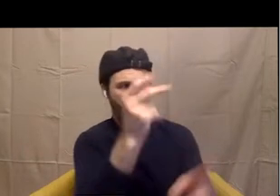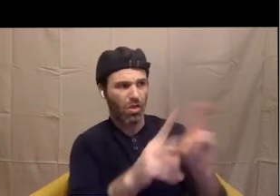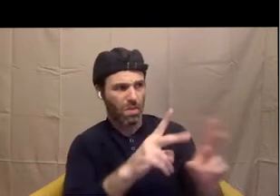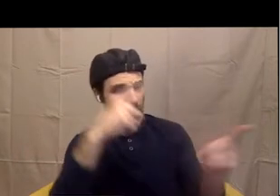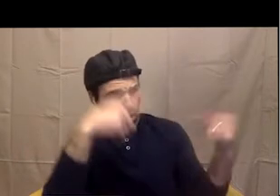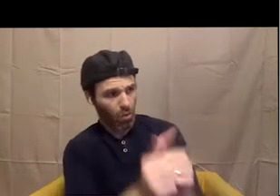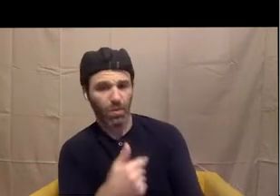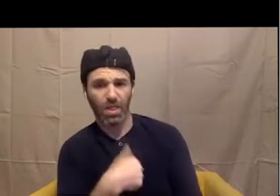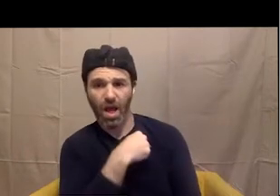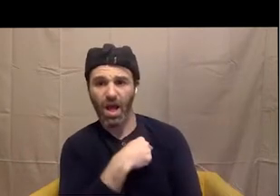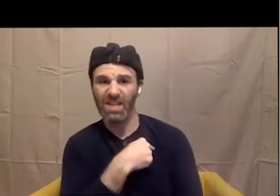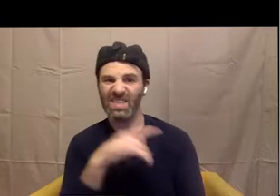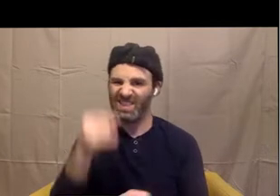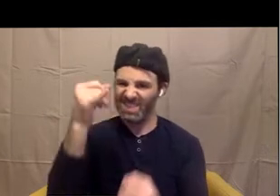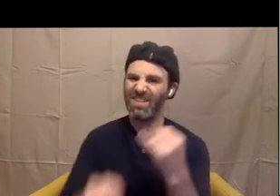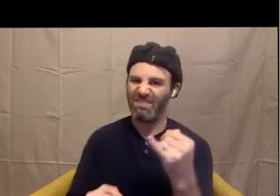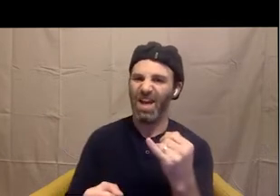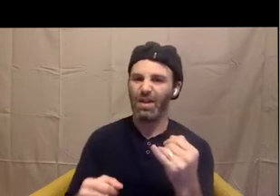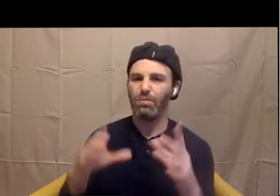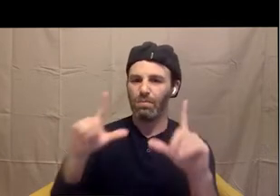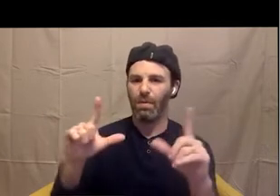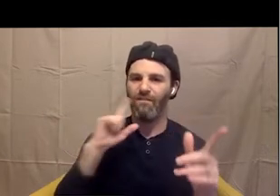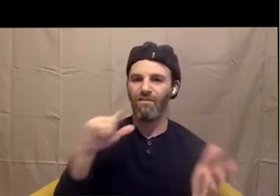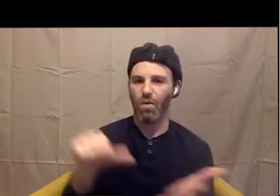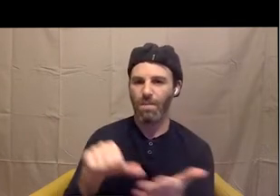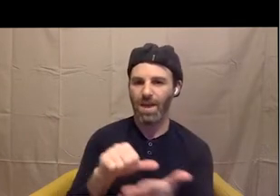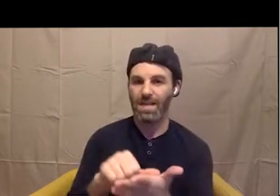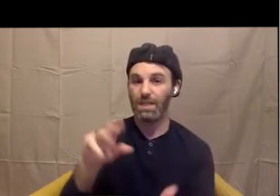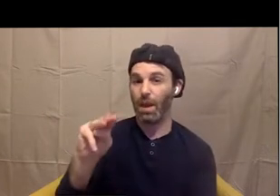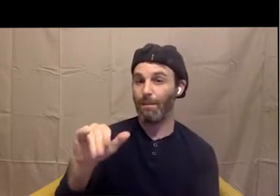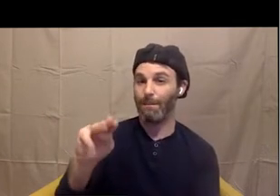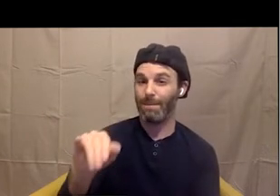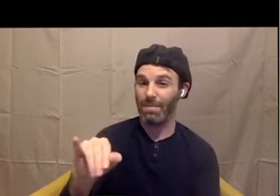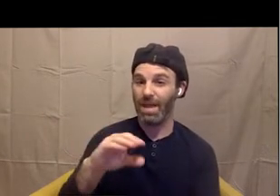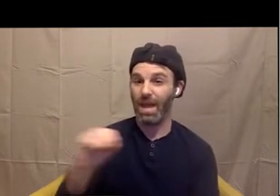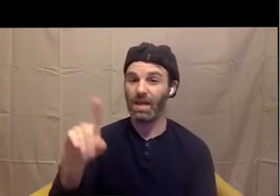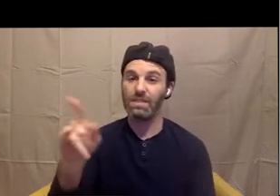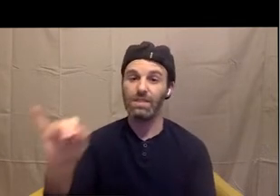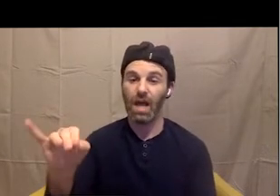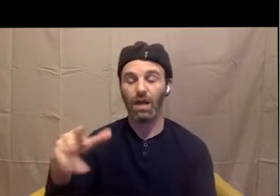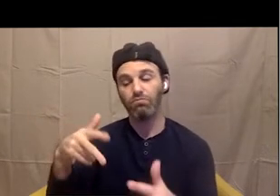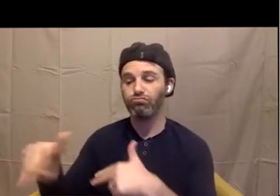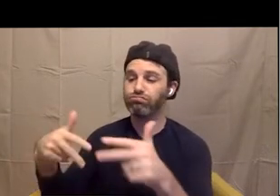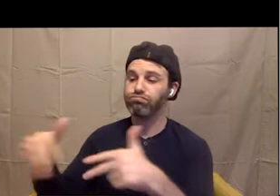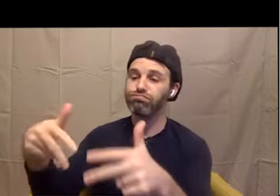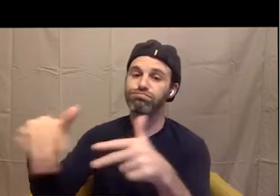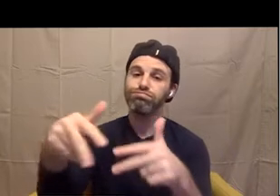on the page and Mimi and Zaire now walking around the city and there's a protest and these people are protesting and they have signs that say stop